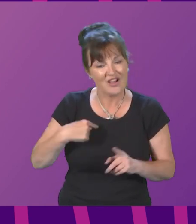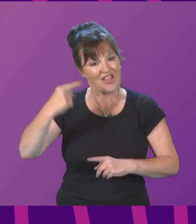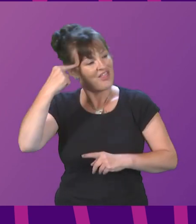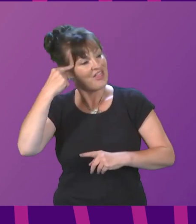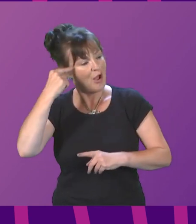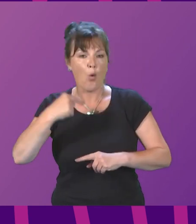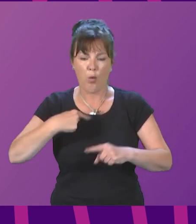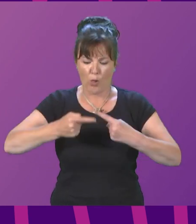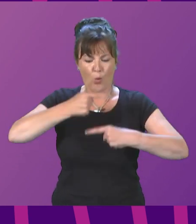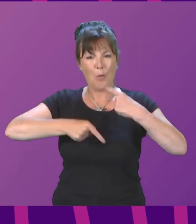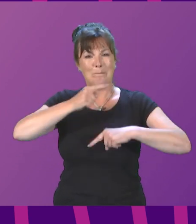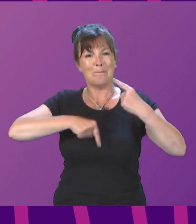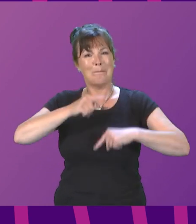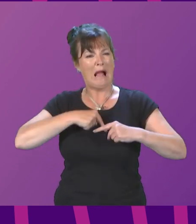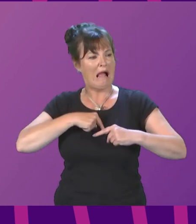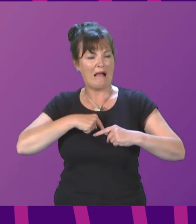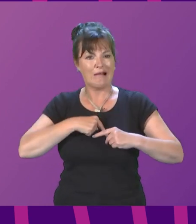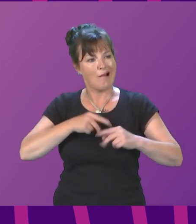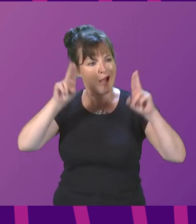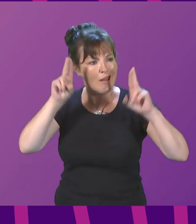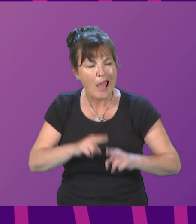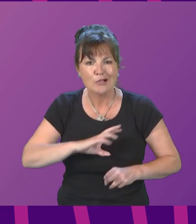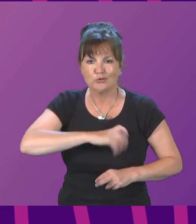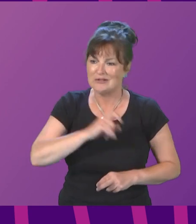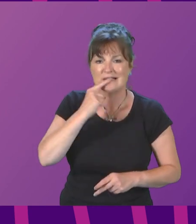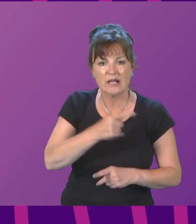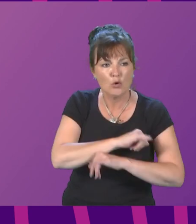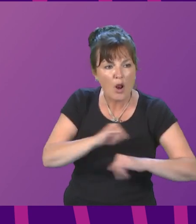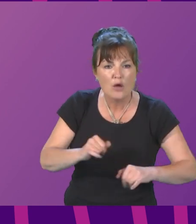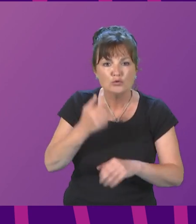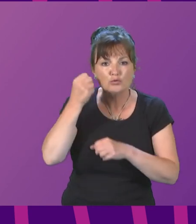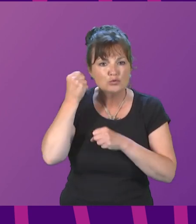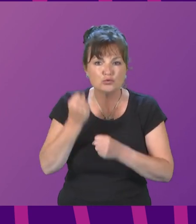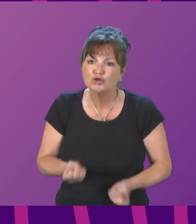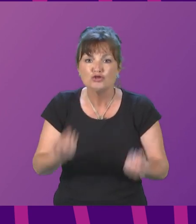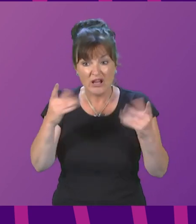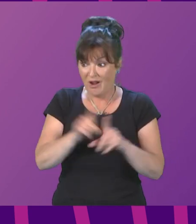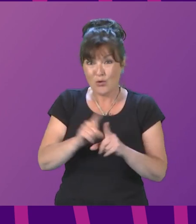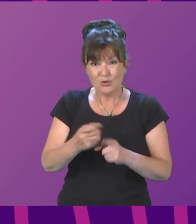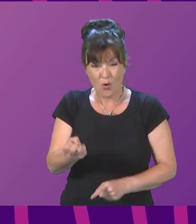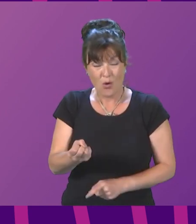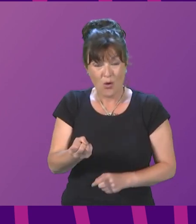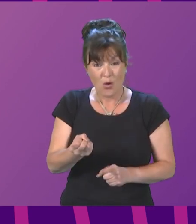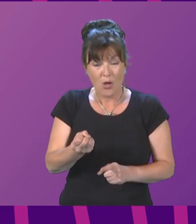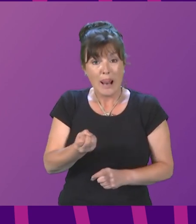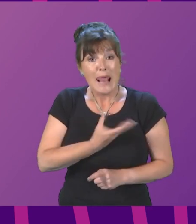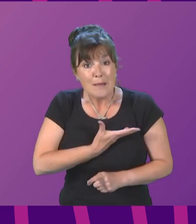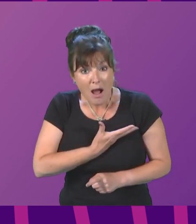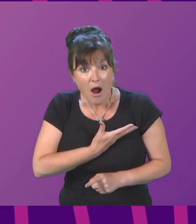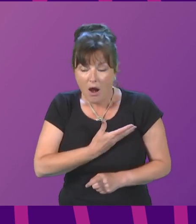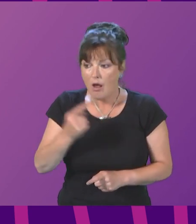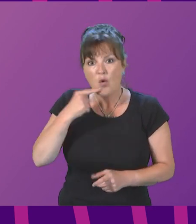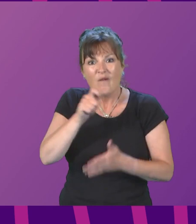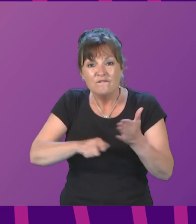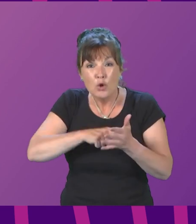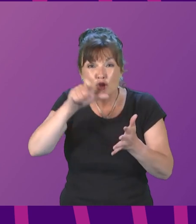on protections for workers and restrict the right to strike, and to Labour, who last month voted at Cosler to block a